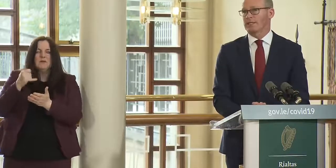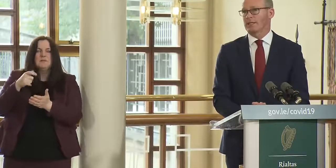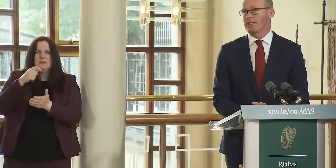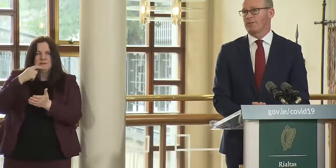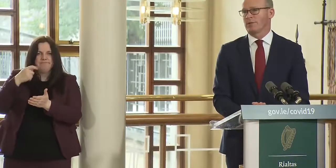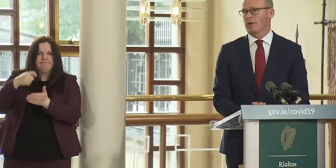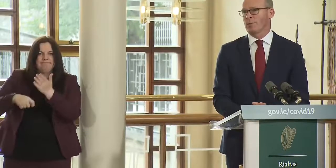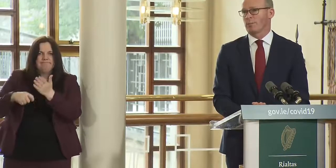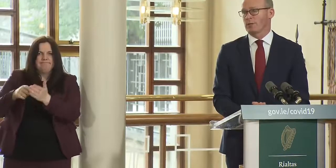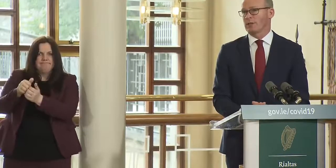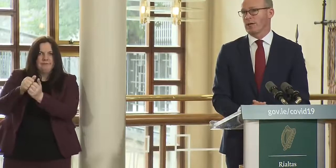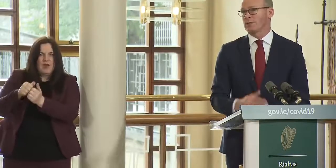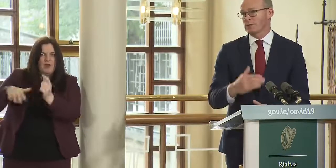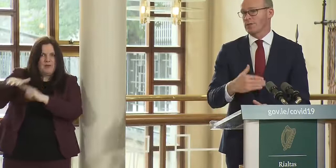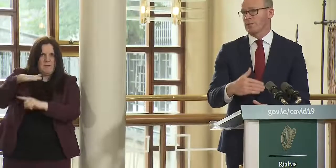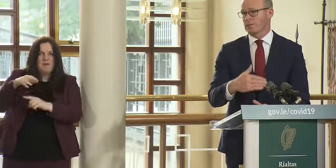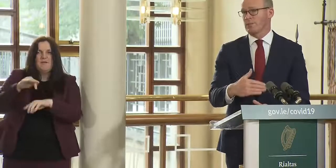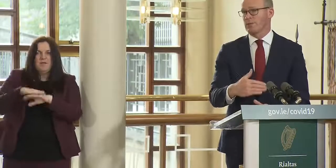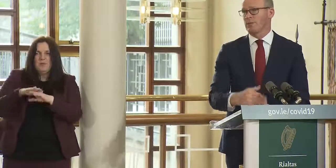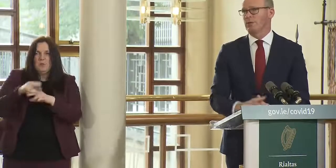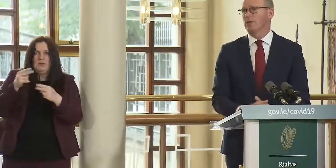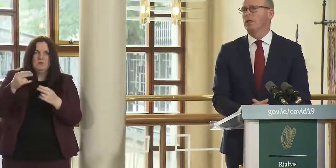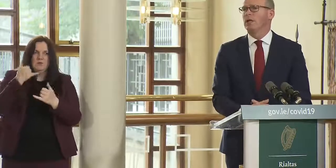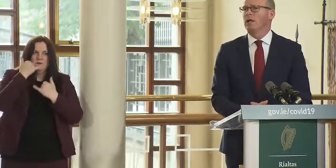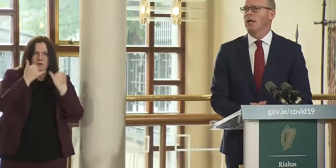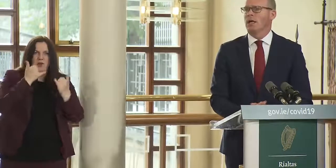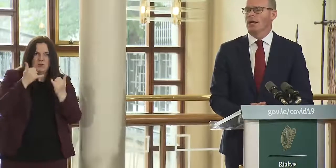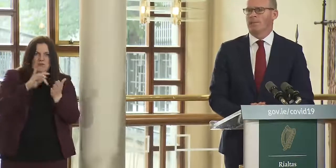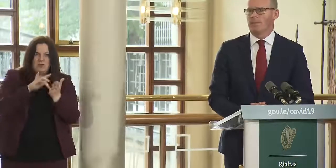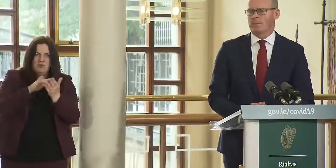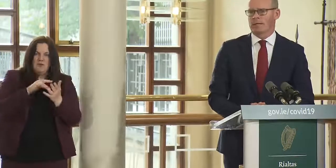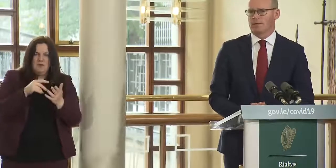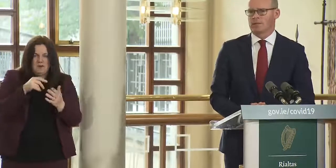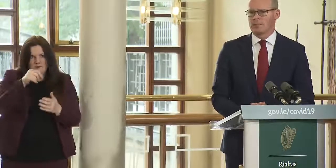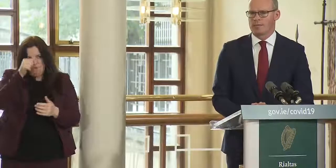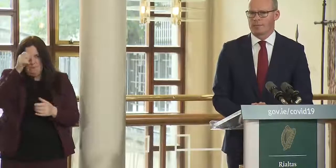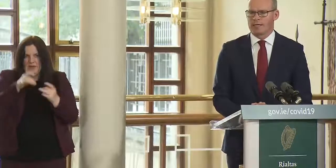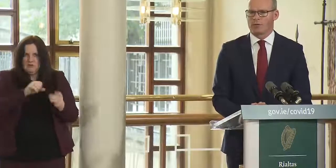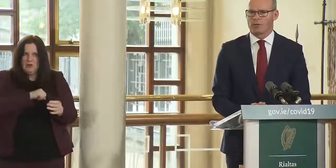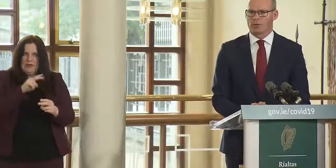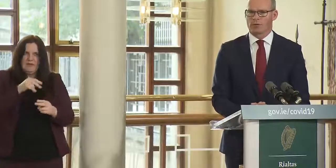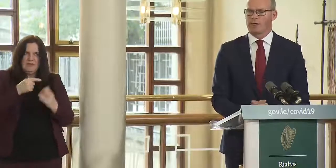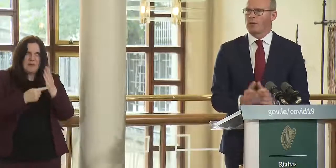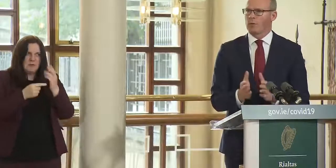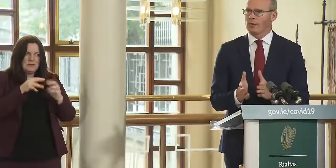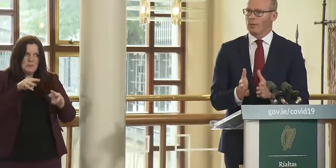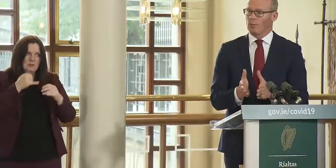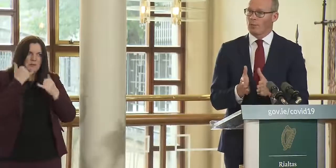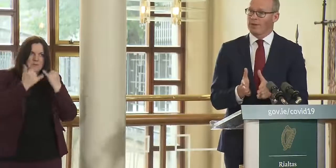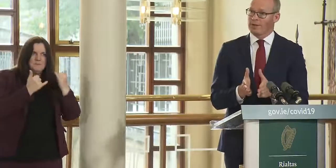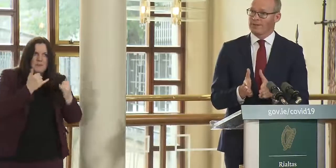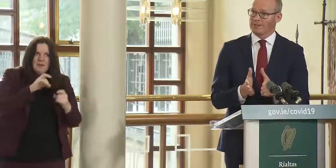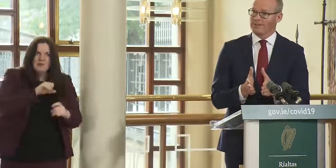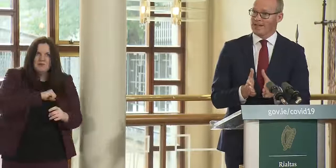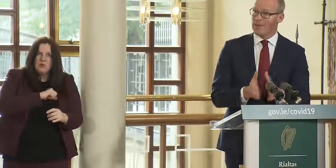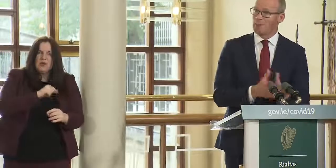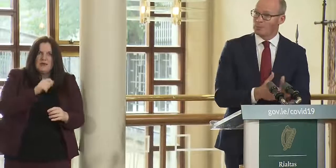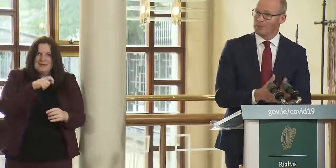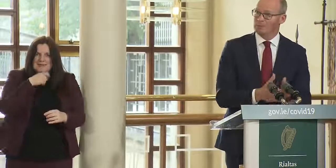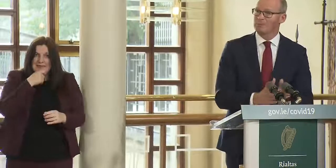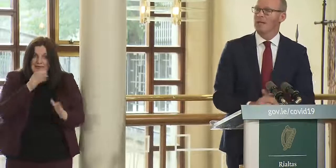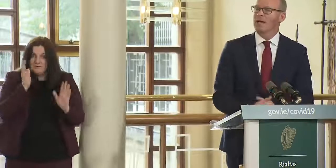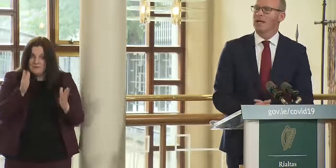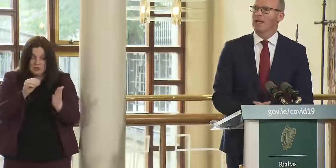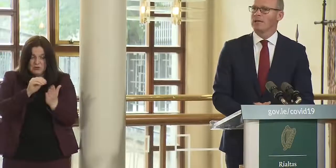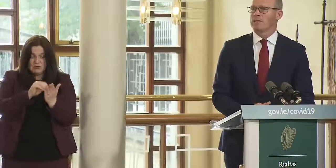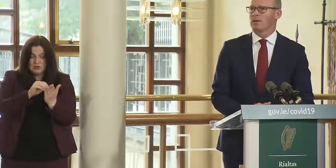we have the capacity to follow up with thousands and thousands of people um in terms of making sure that they are where they said they